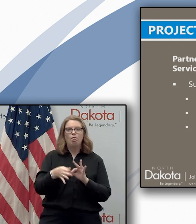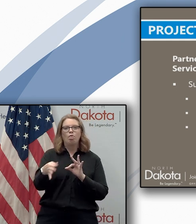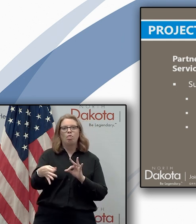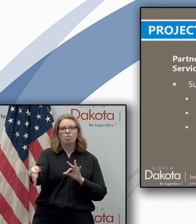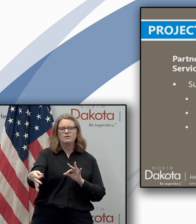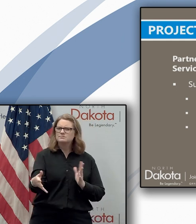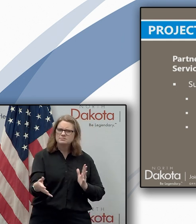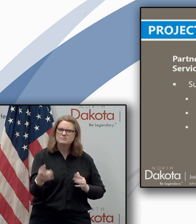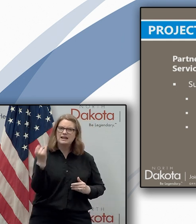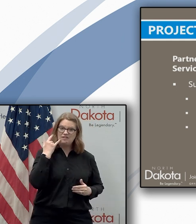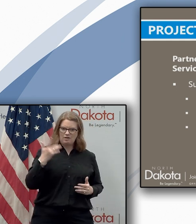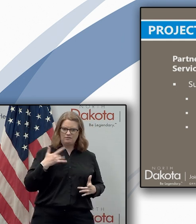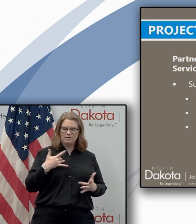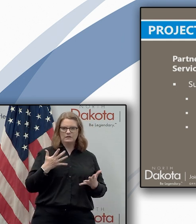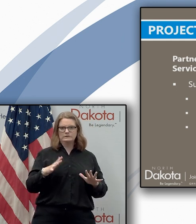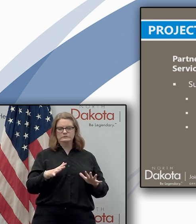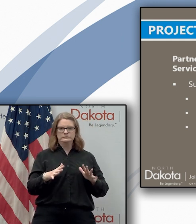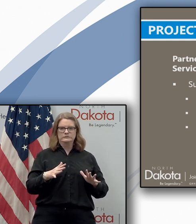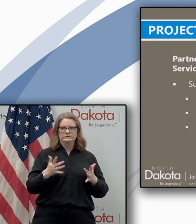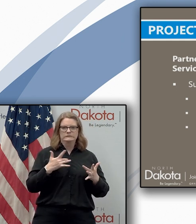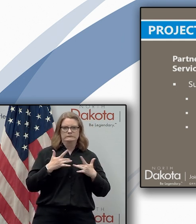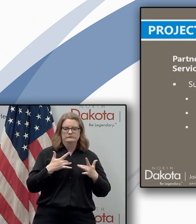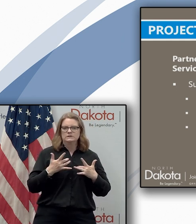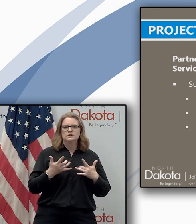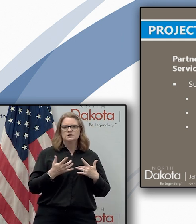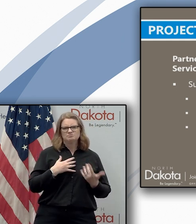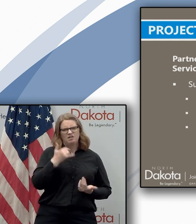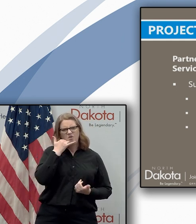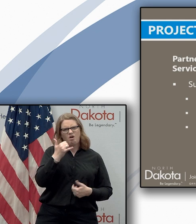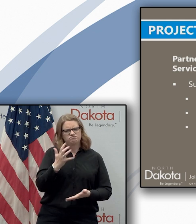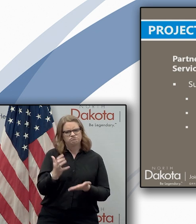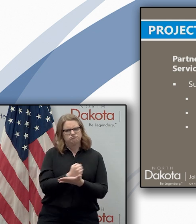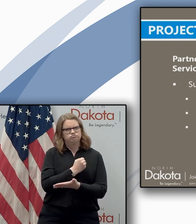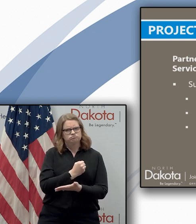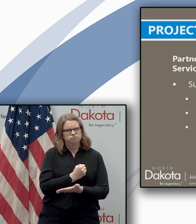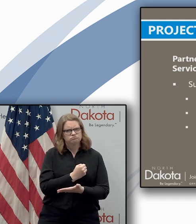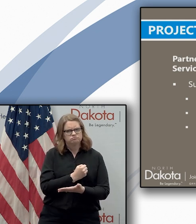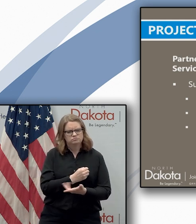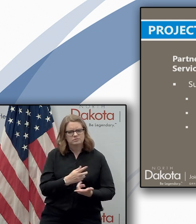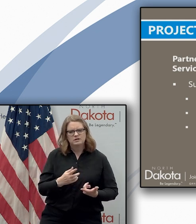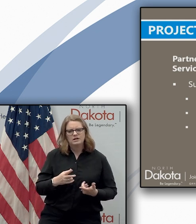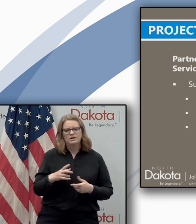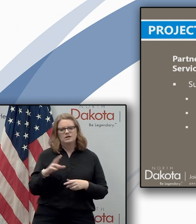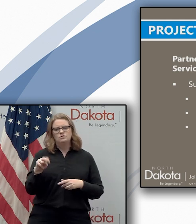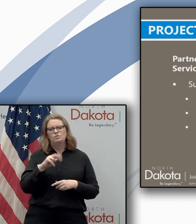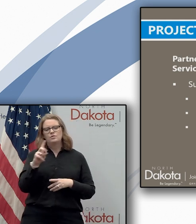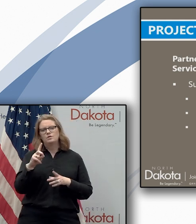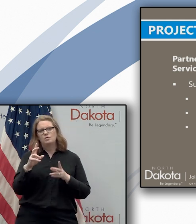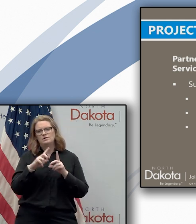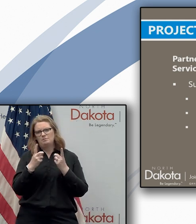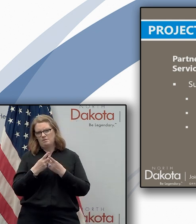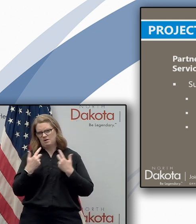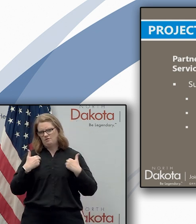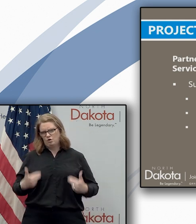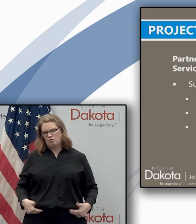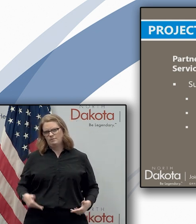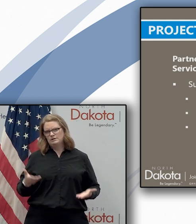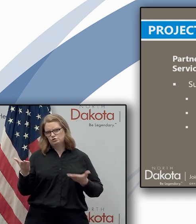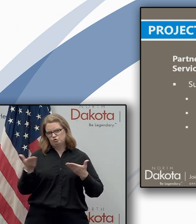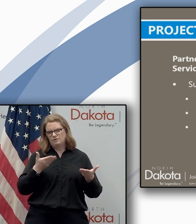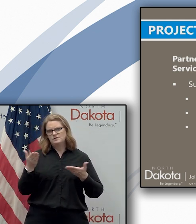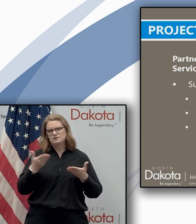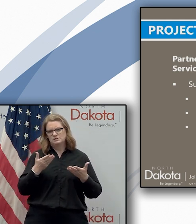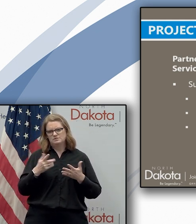a concern and again thanks to our behavioral health team at the north dakota department of human services for